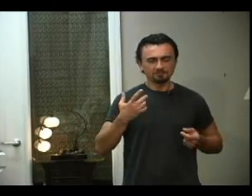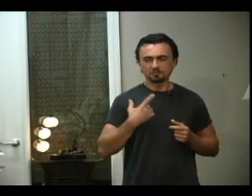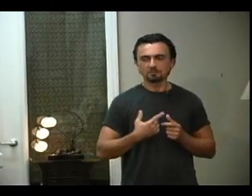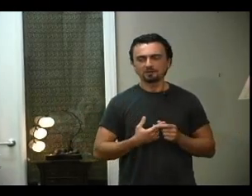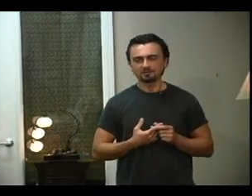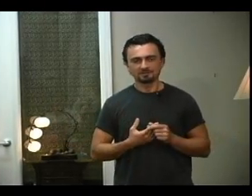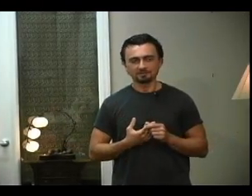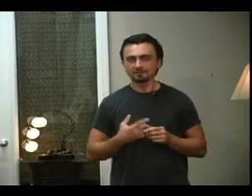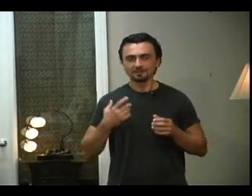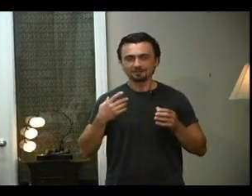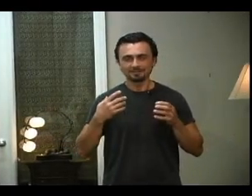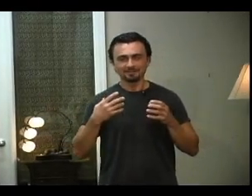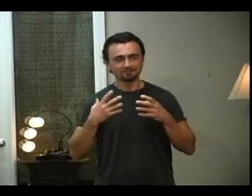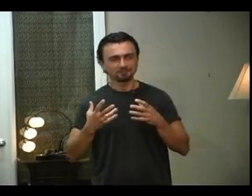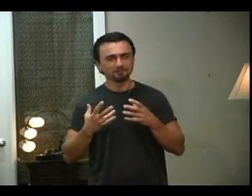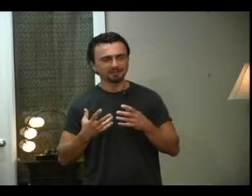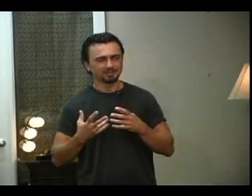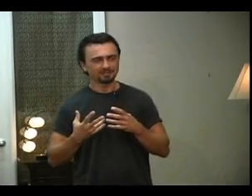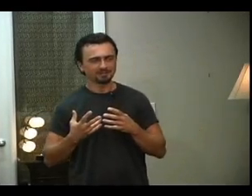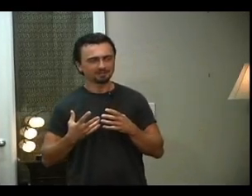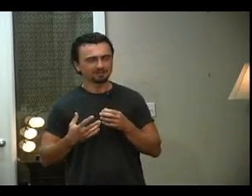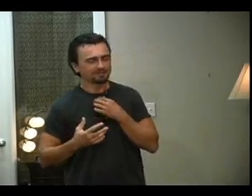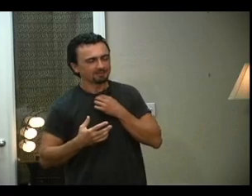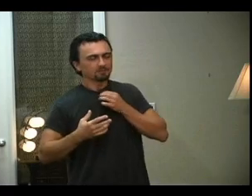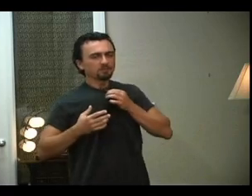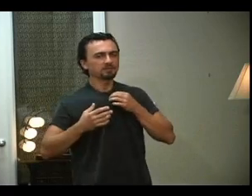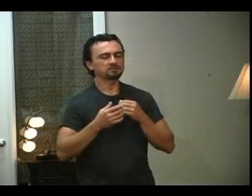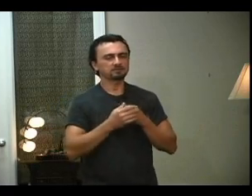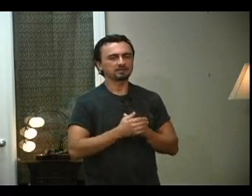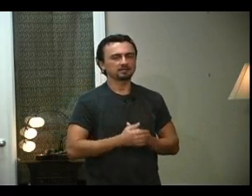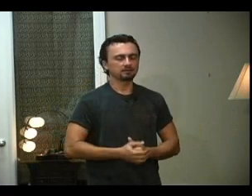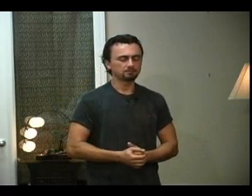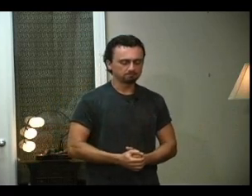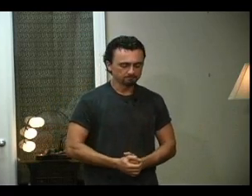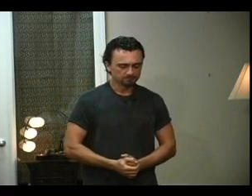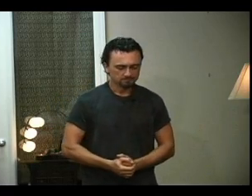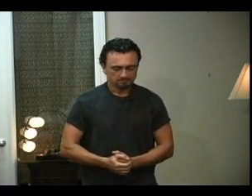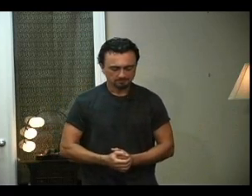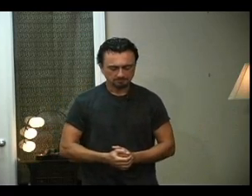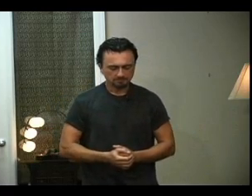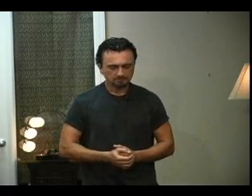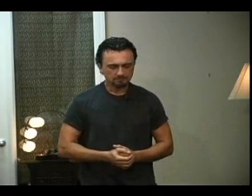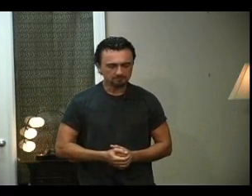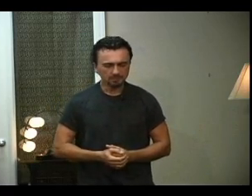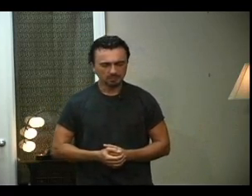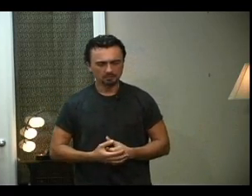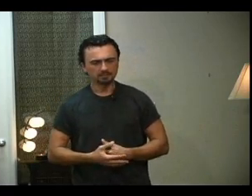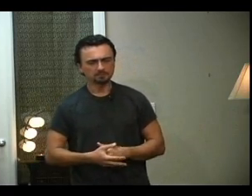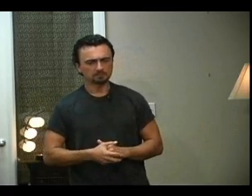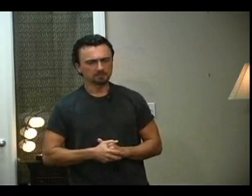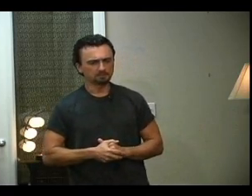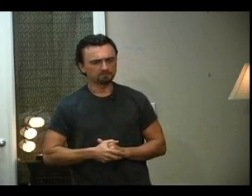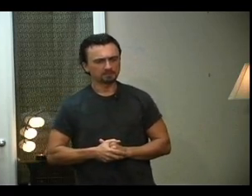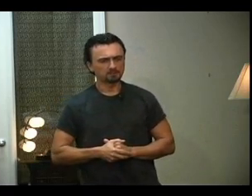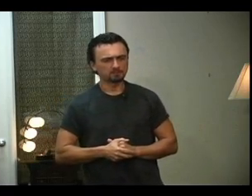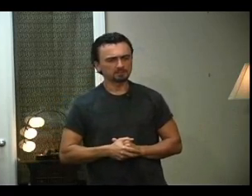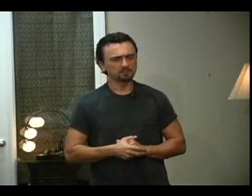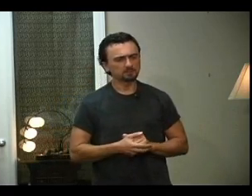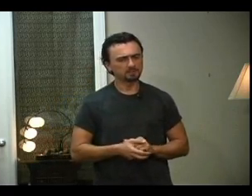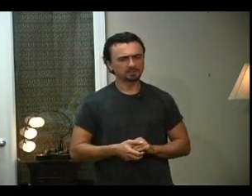have to be Positive In every way Now At one lecture I had And a lady A told me Well you know I